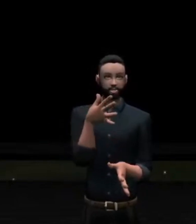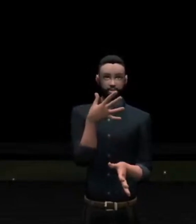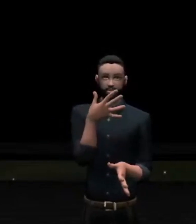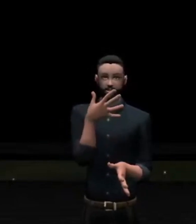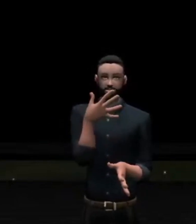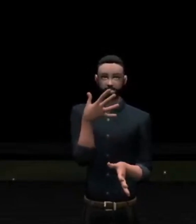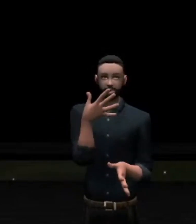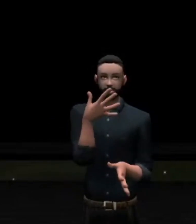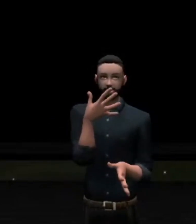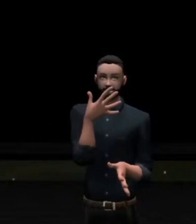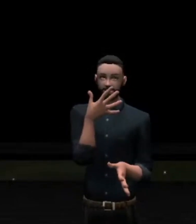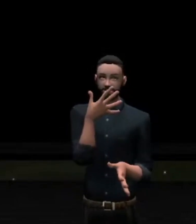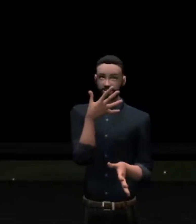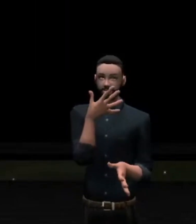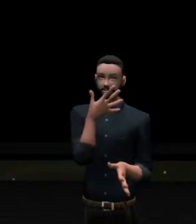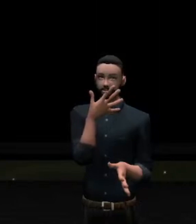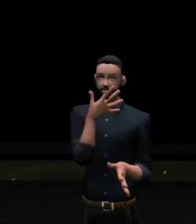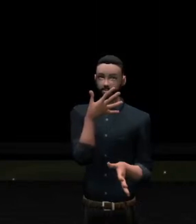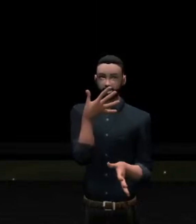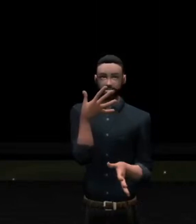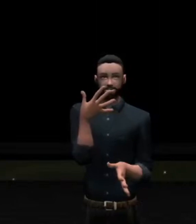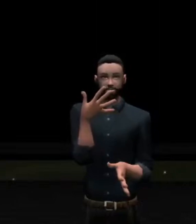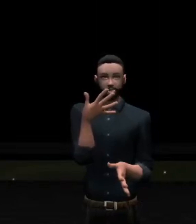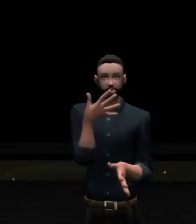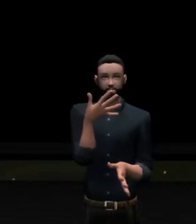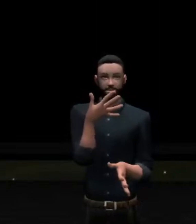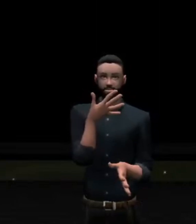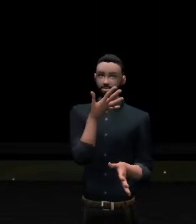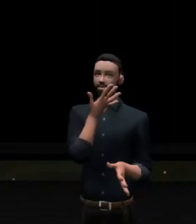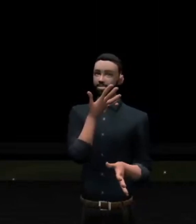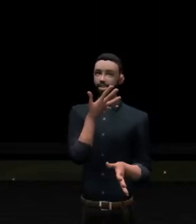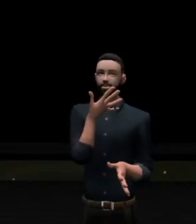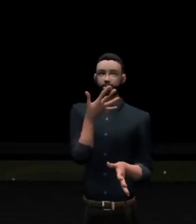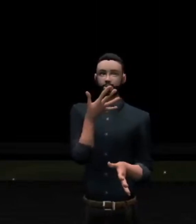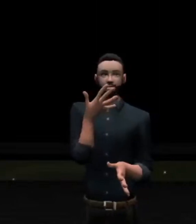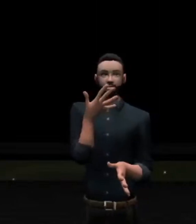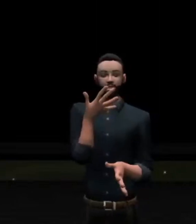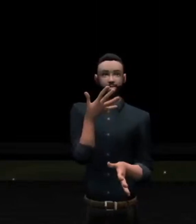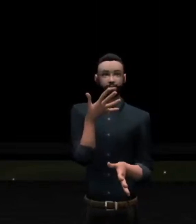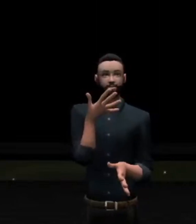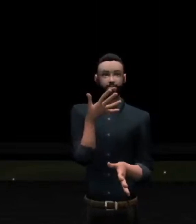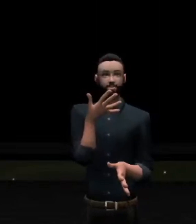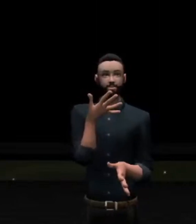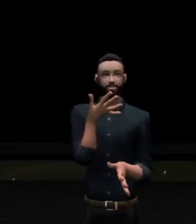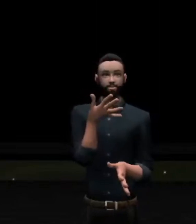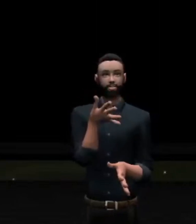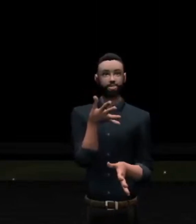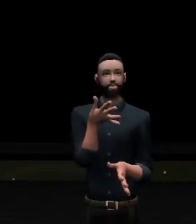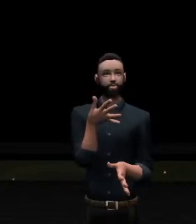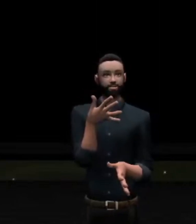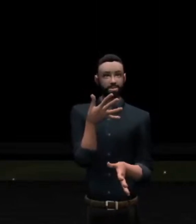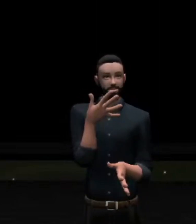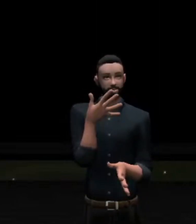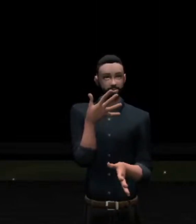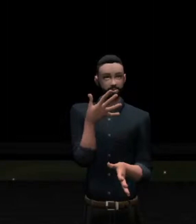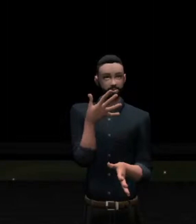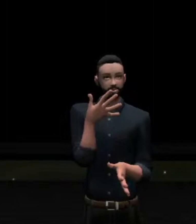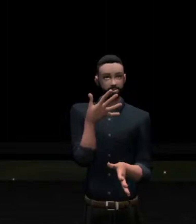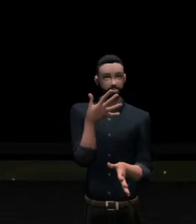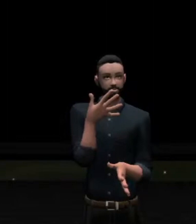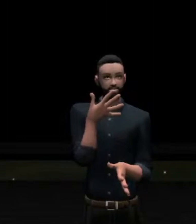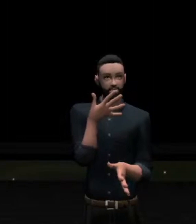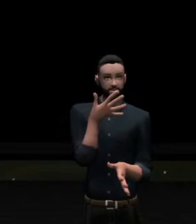So we want look at verse 6 now, because this is where it really heats up, and it really, we struggle with the